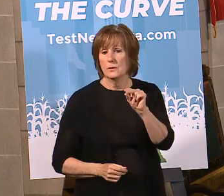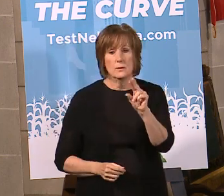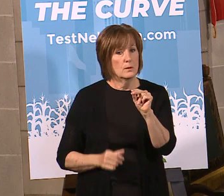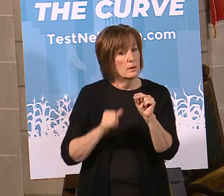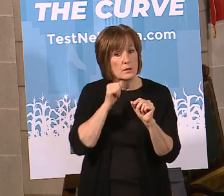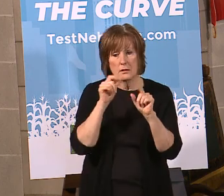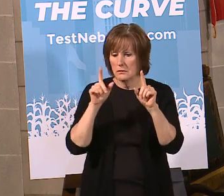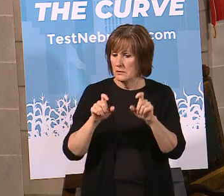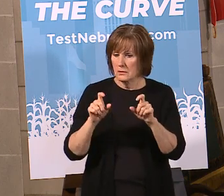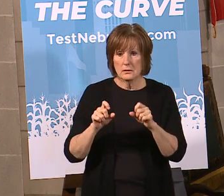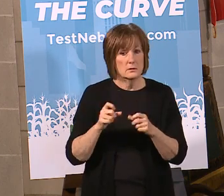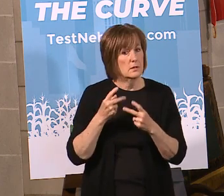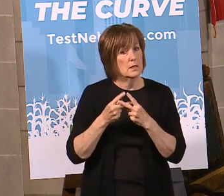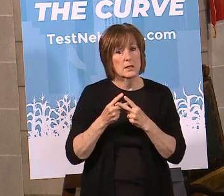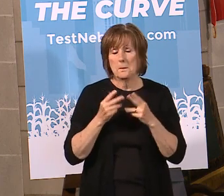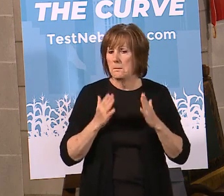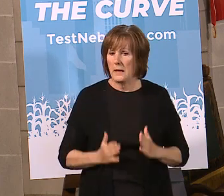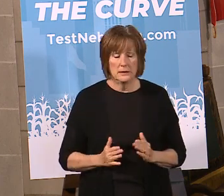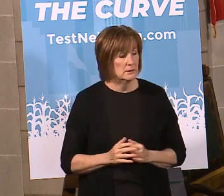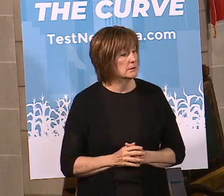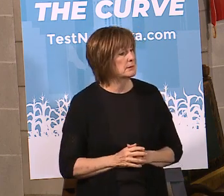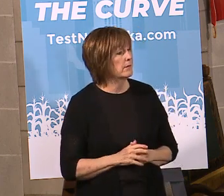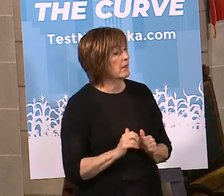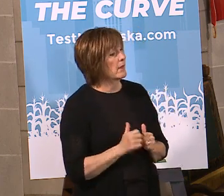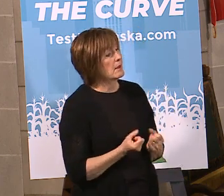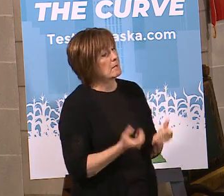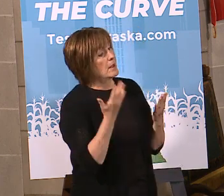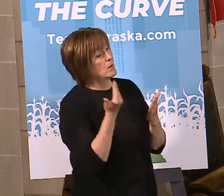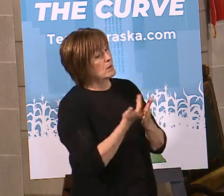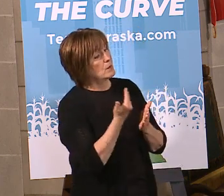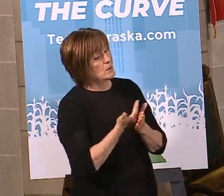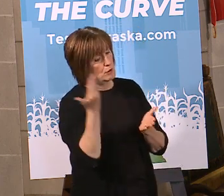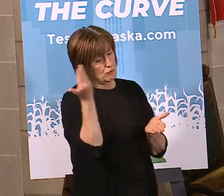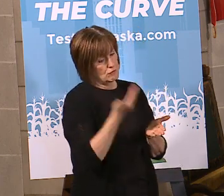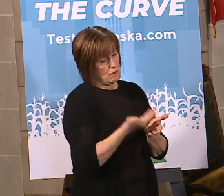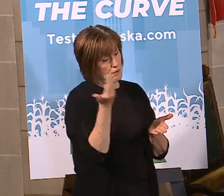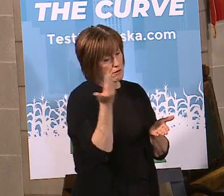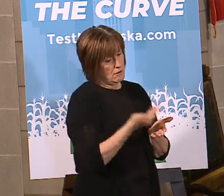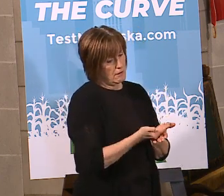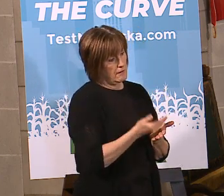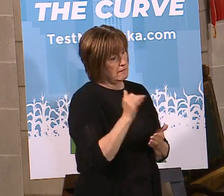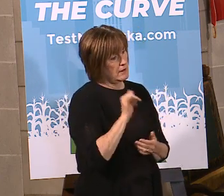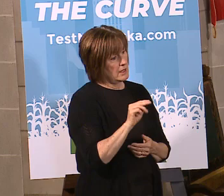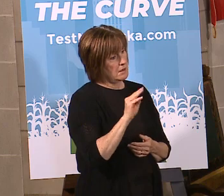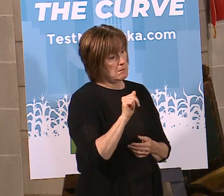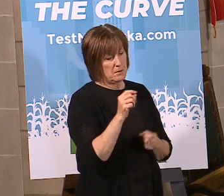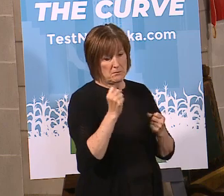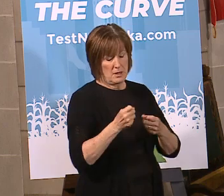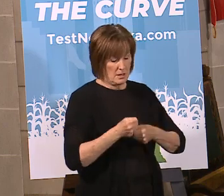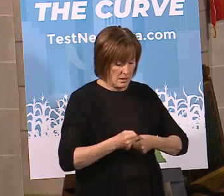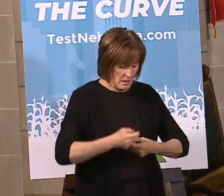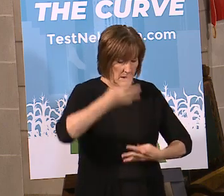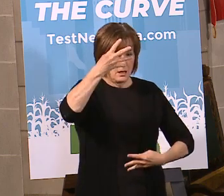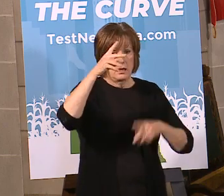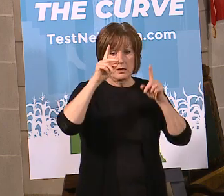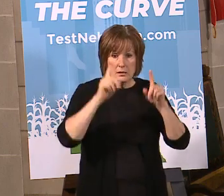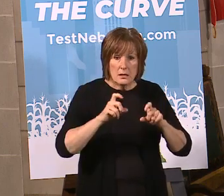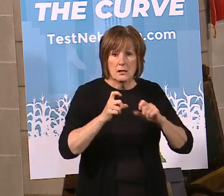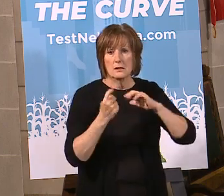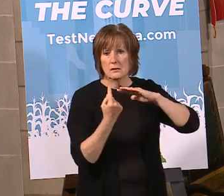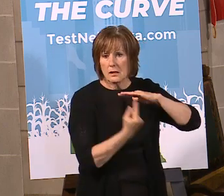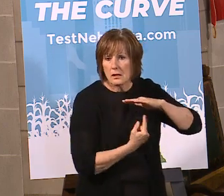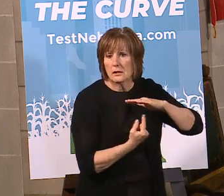inmates for coronavirus. How many new arriving inmates are being handled? And he's got a bunch of different questions here on testing, isolation,